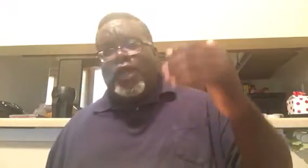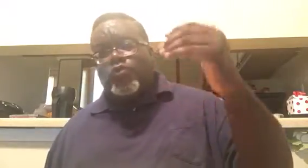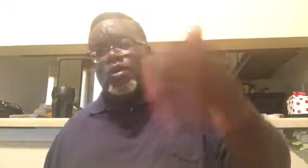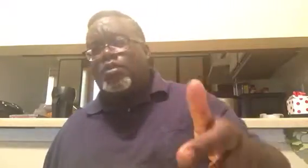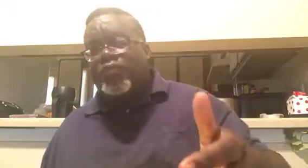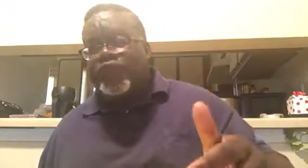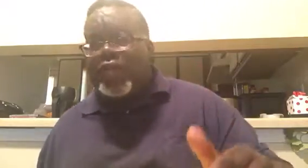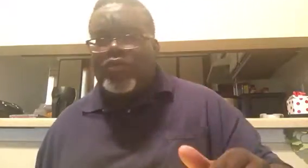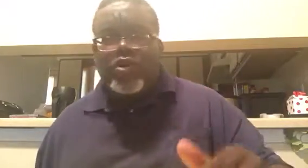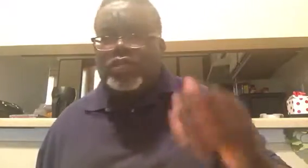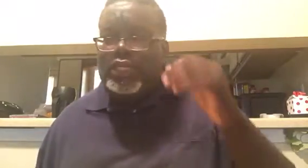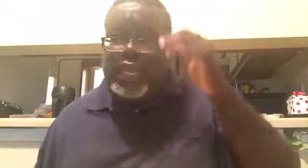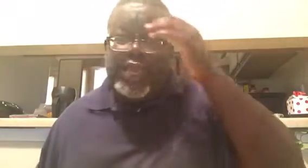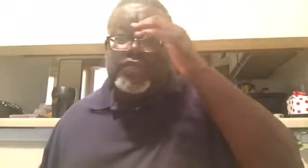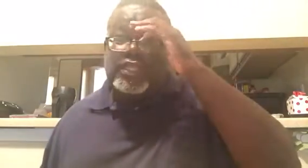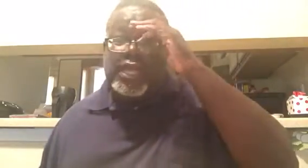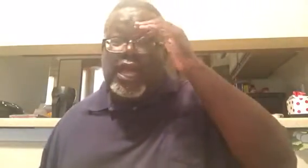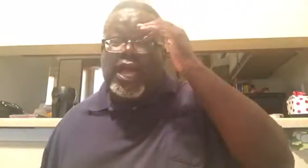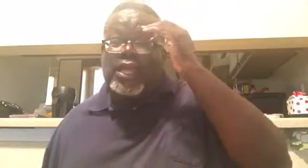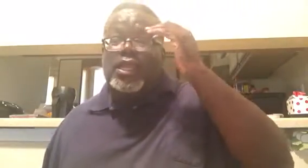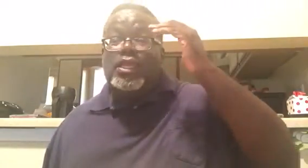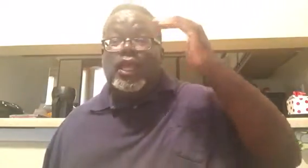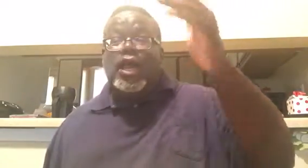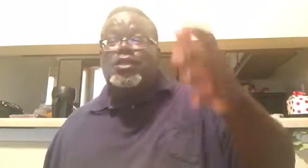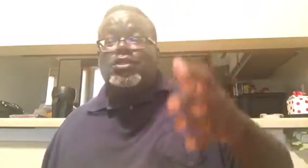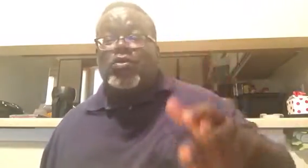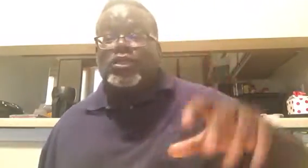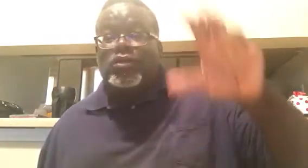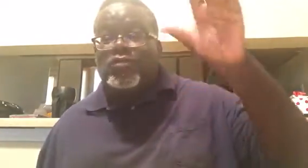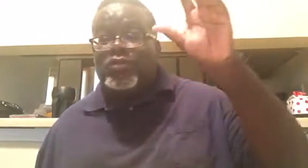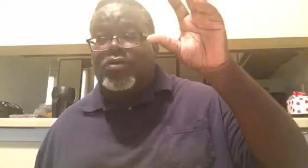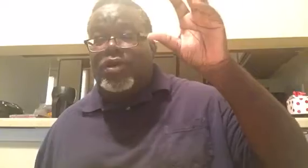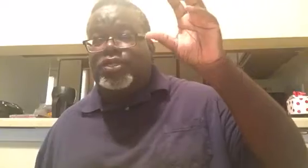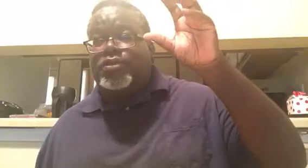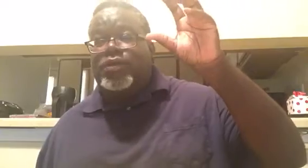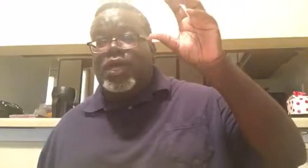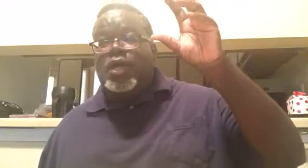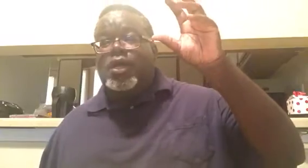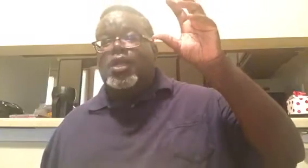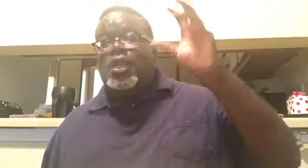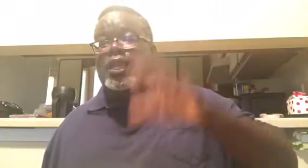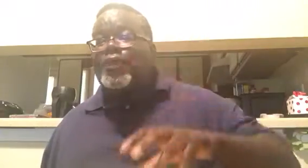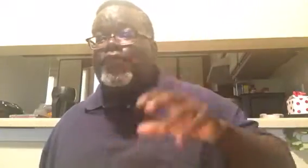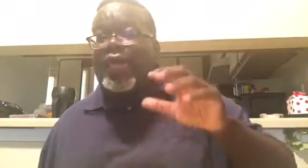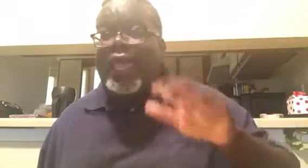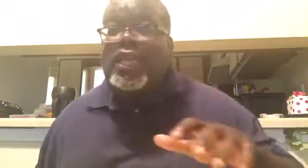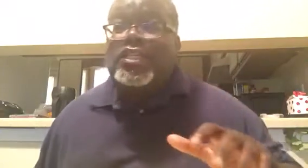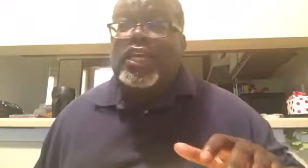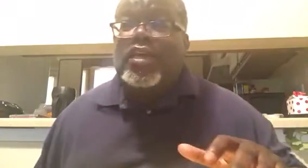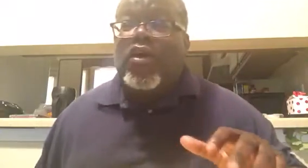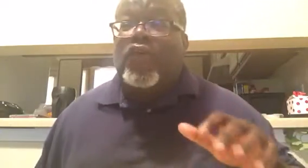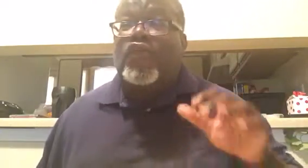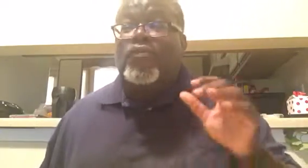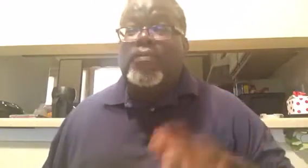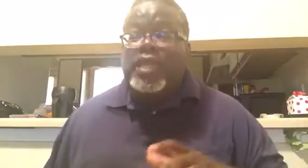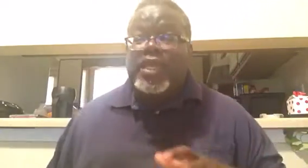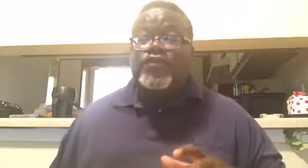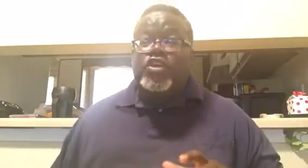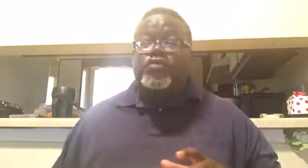fact, one of the prophetic words he gave is that God, God is going to, going to, uh, lift aging off of many of you.